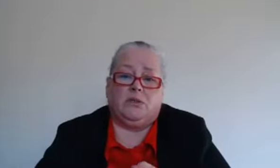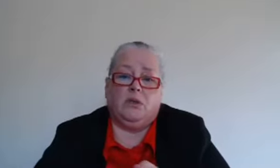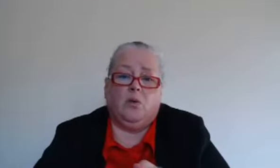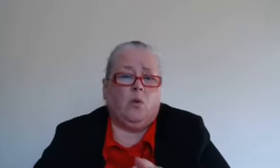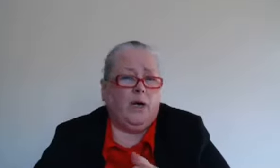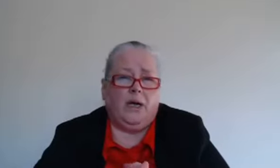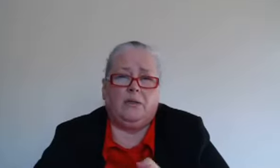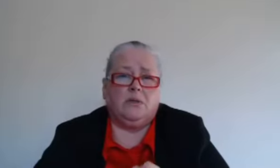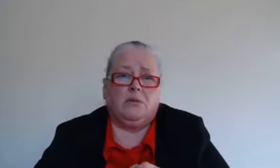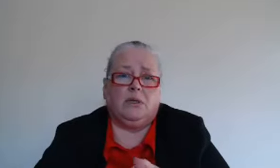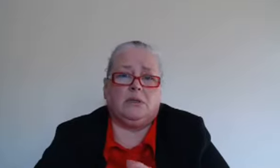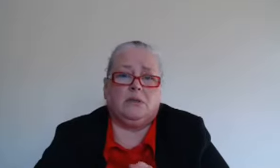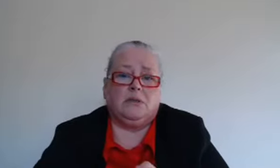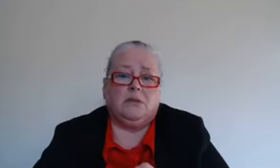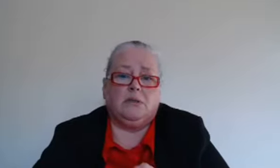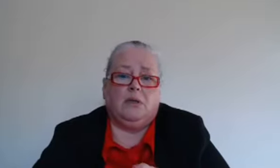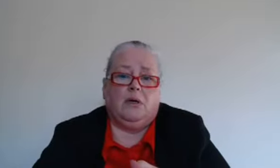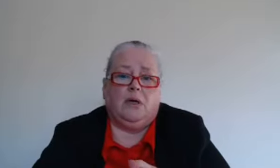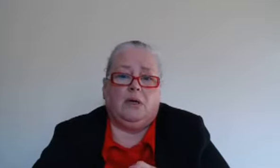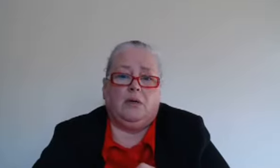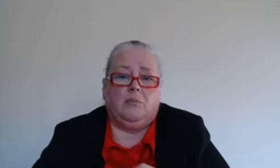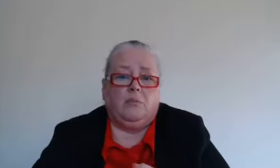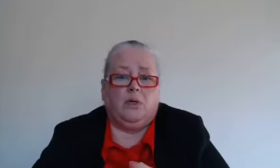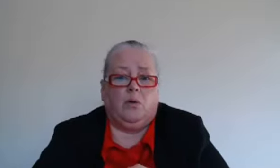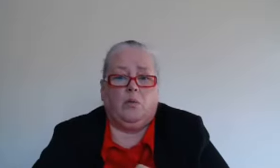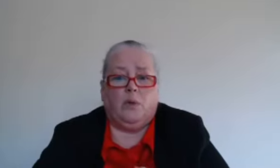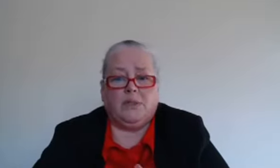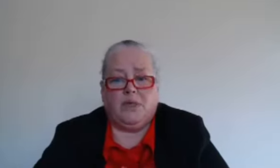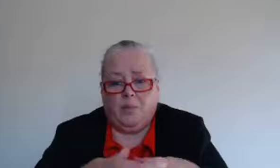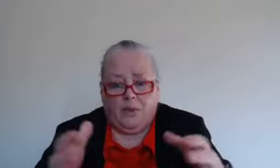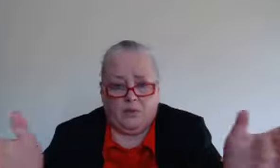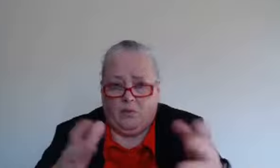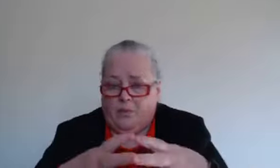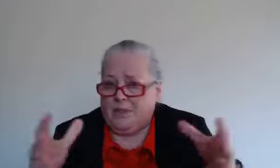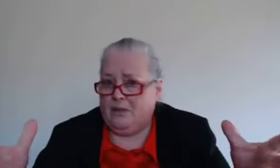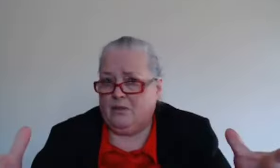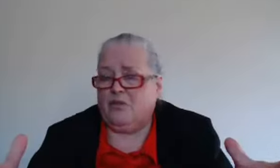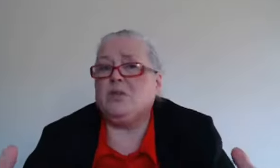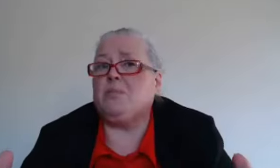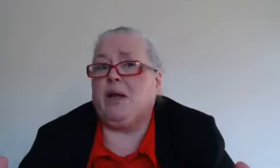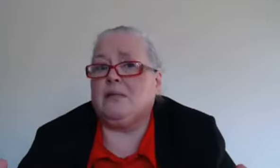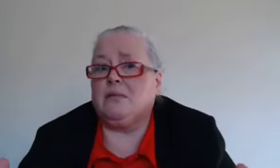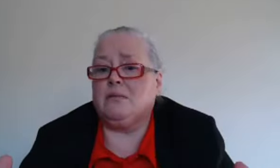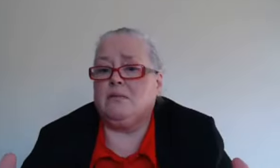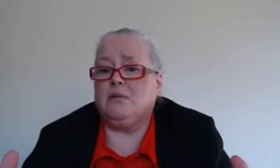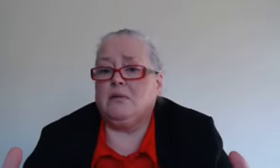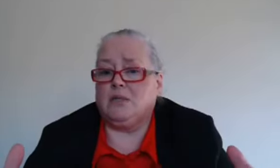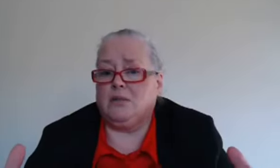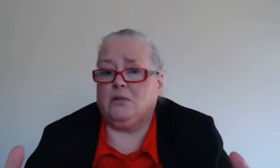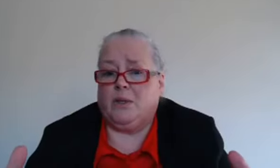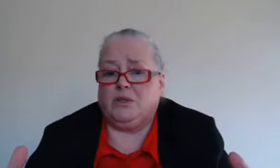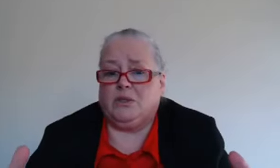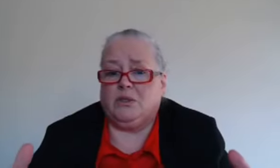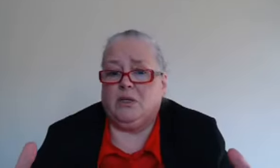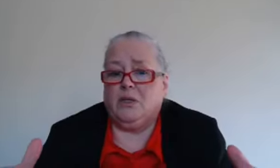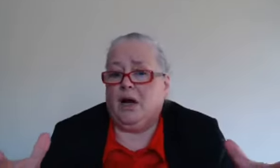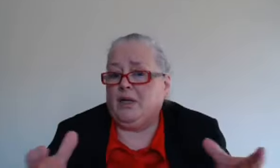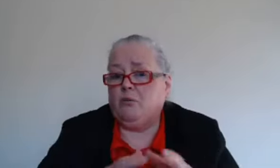why are you doing it you know what's keeping you so busy in the first place is another question are you